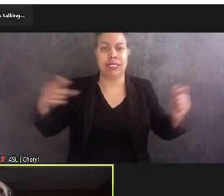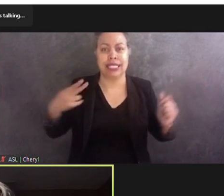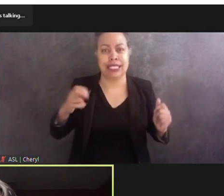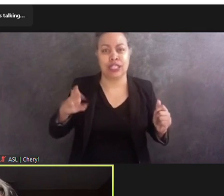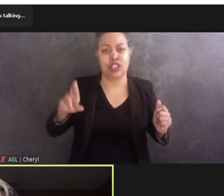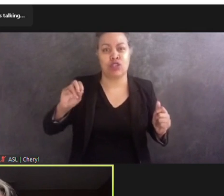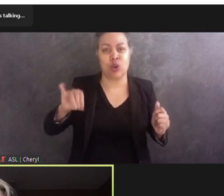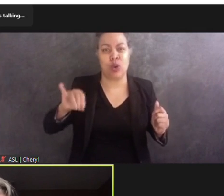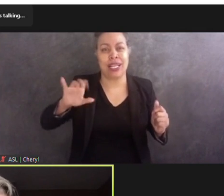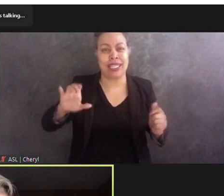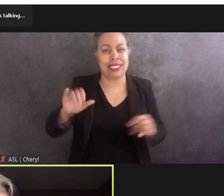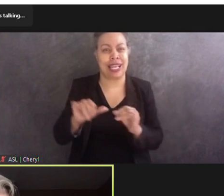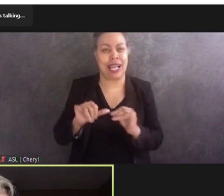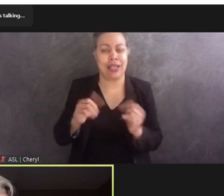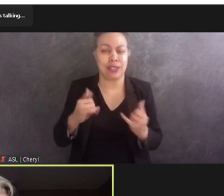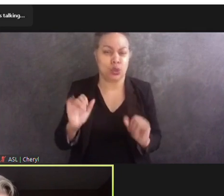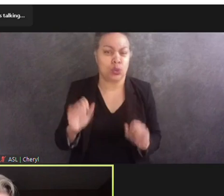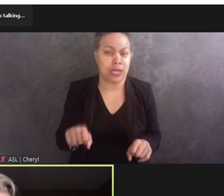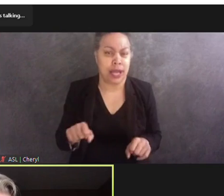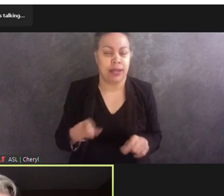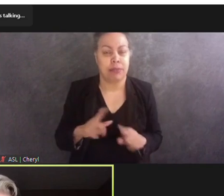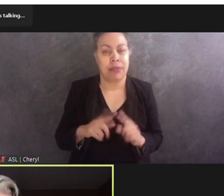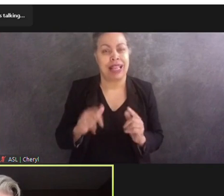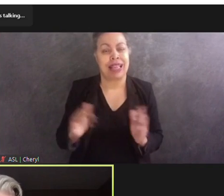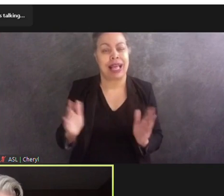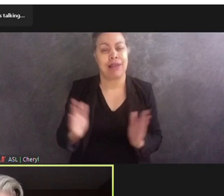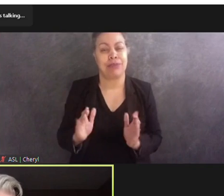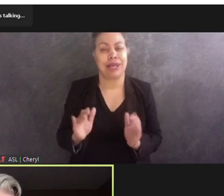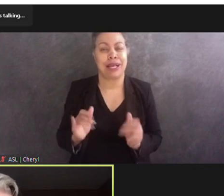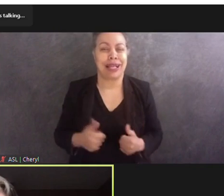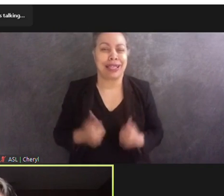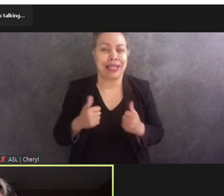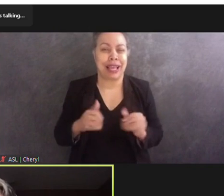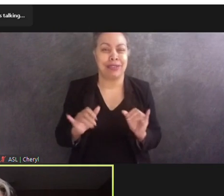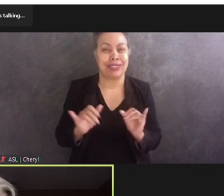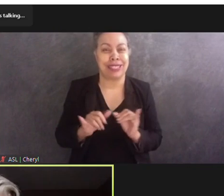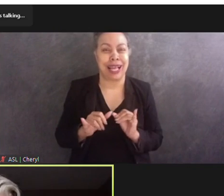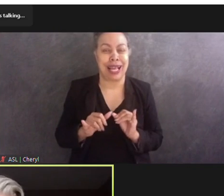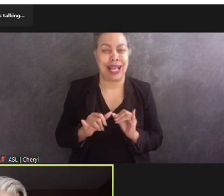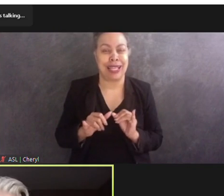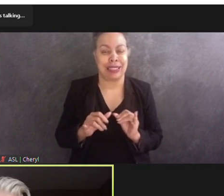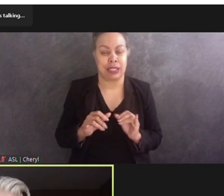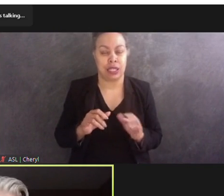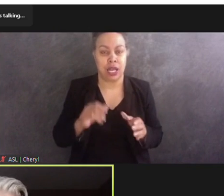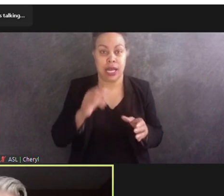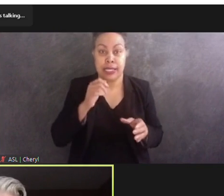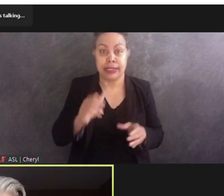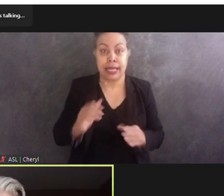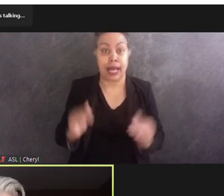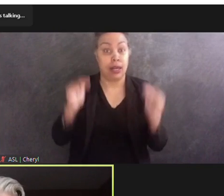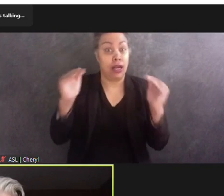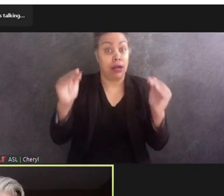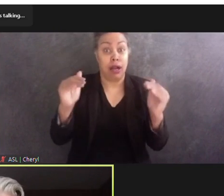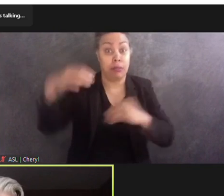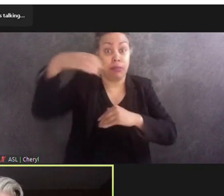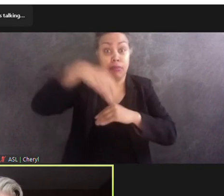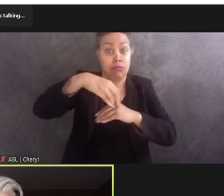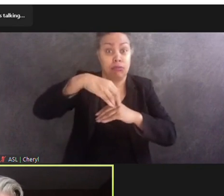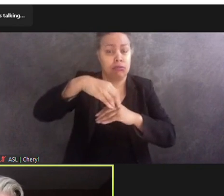that life-sized away from the wall, not on a pedestal. And I think you can see that